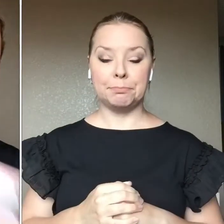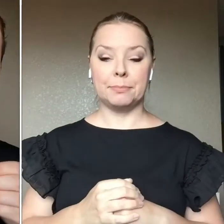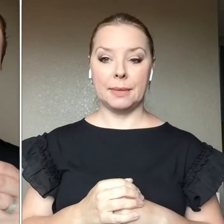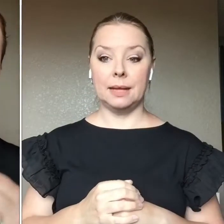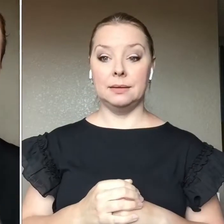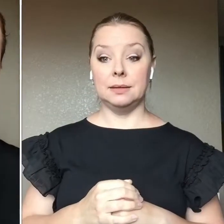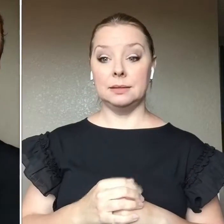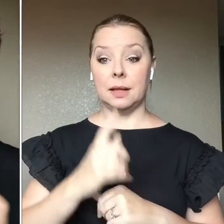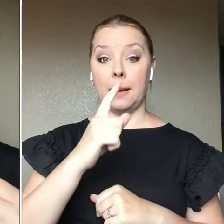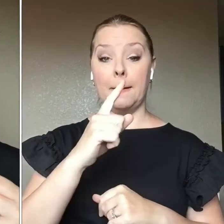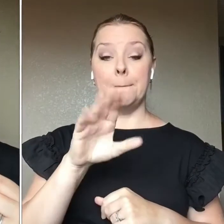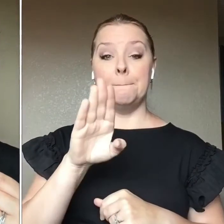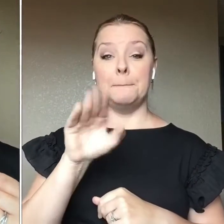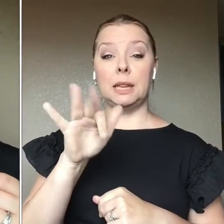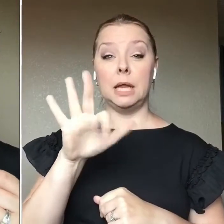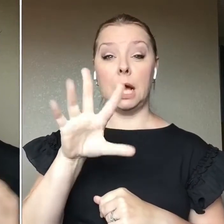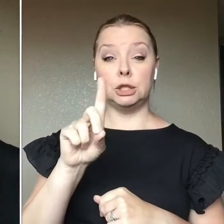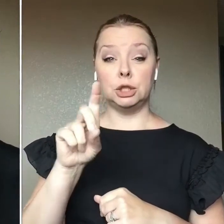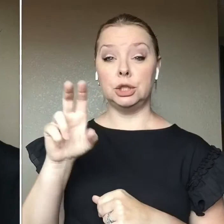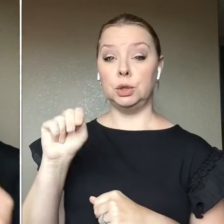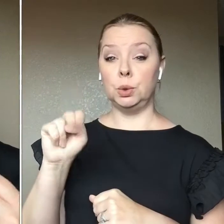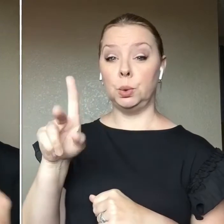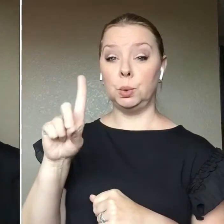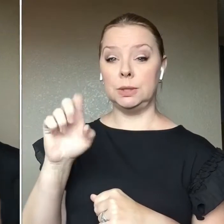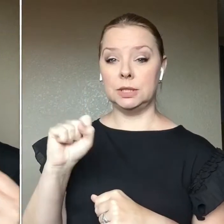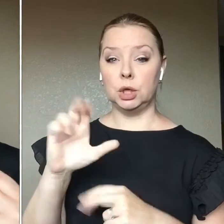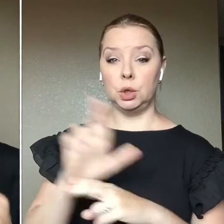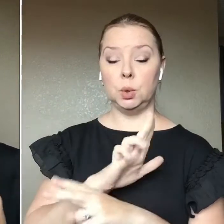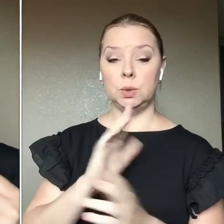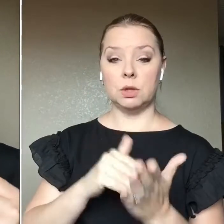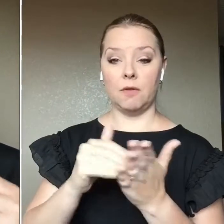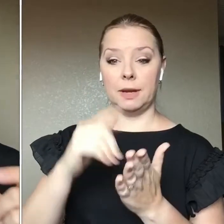the blushed nudes is another one that I use all the time because I really like some of these softer colors.